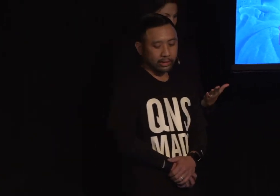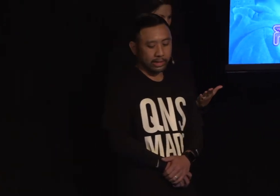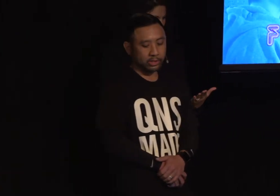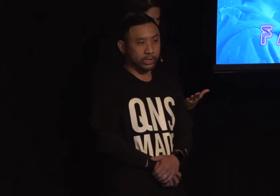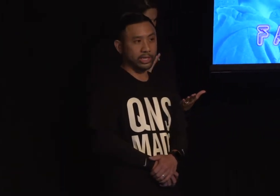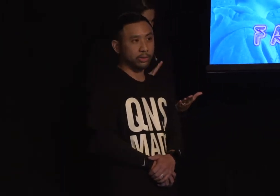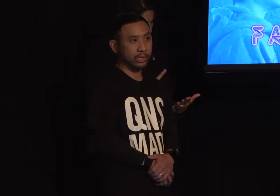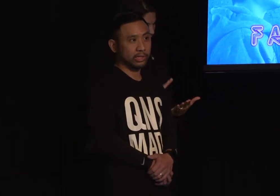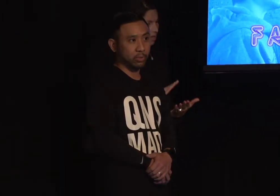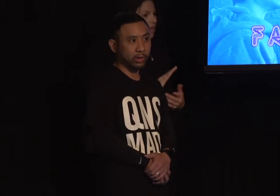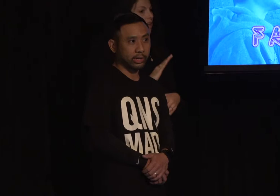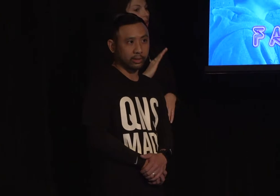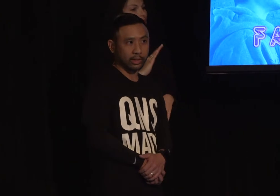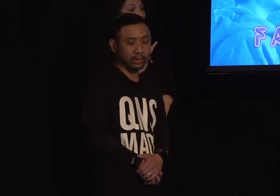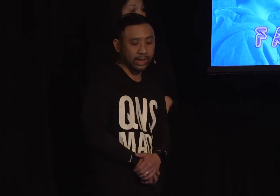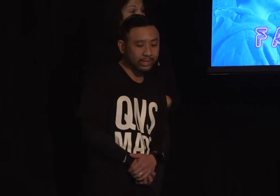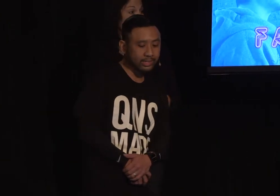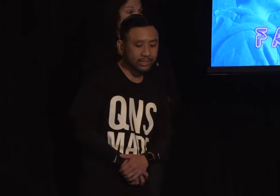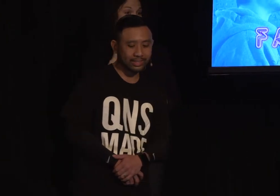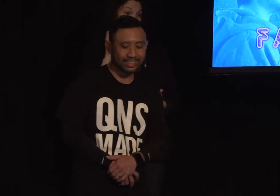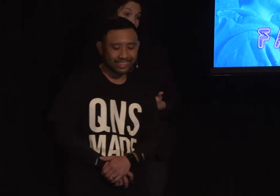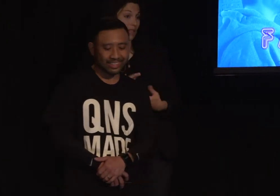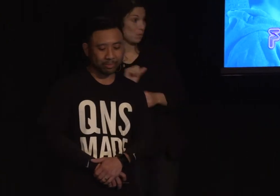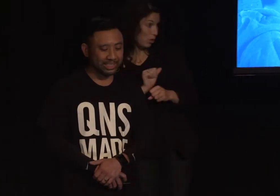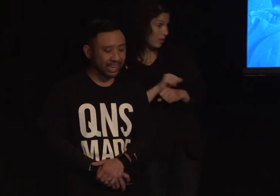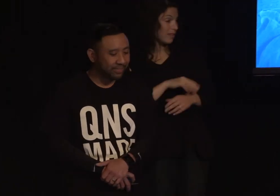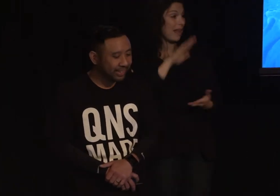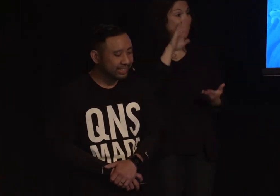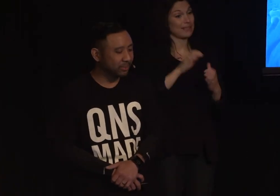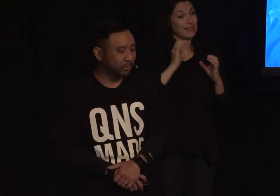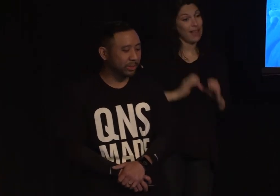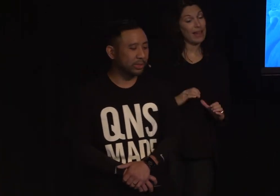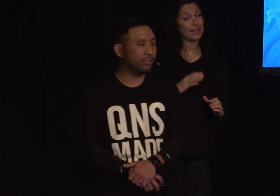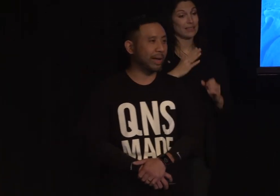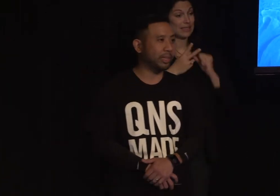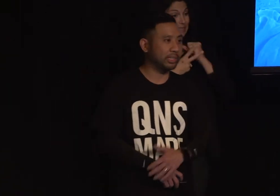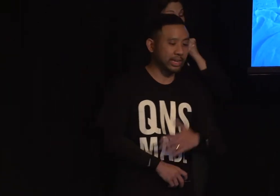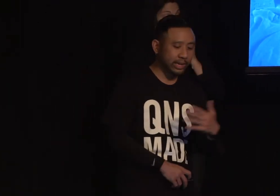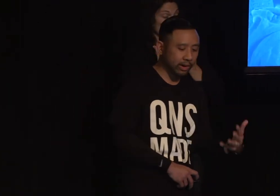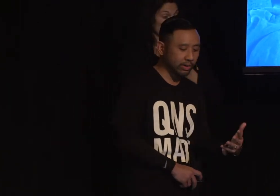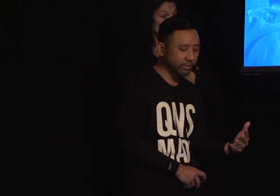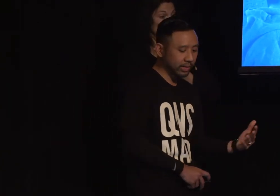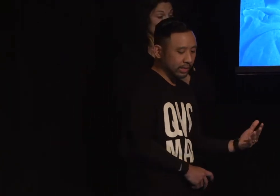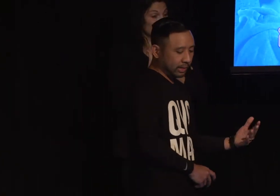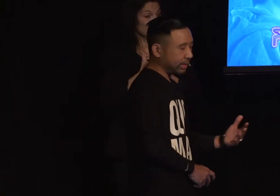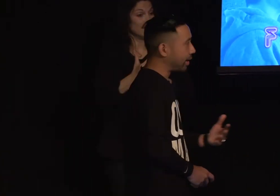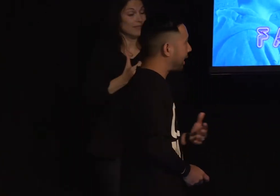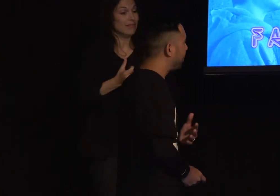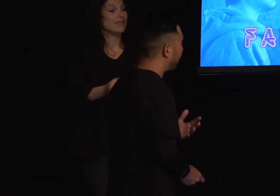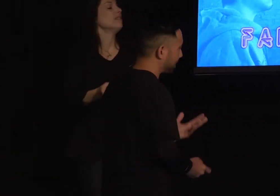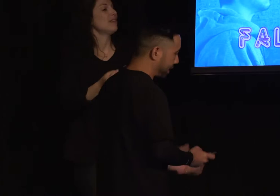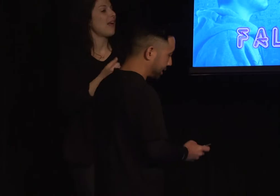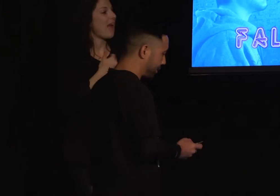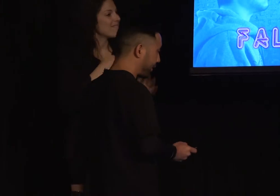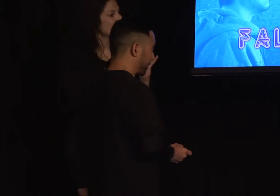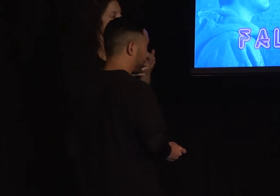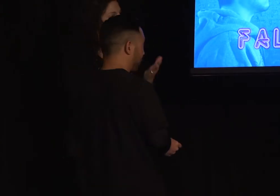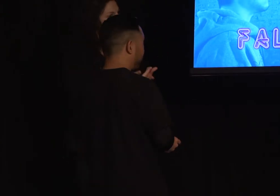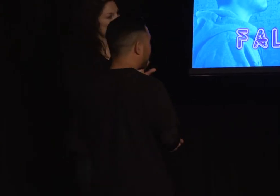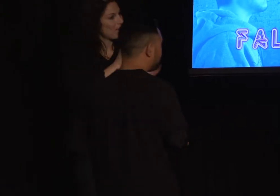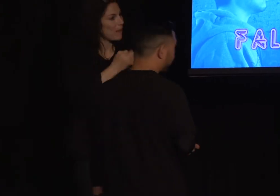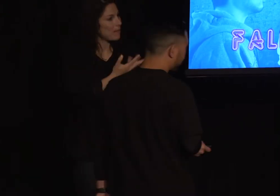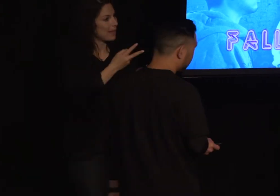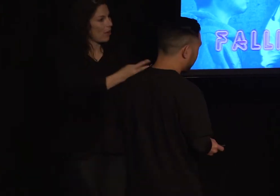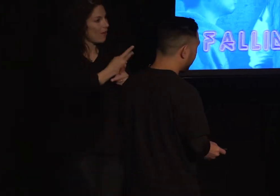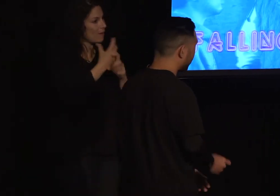and that led to a decrease in work and clients and my savings and with a new family to take care of you know, I knew I had to make some serious